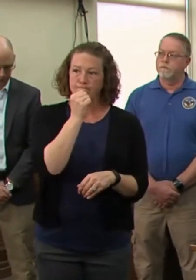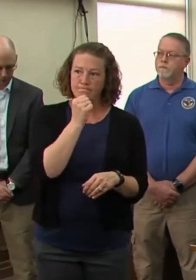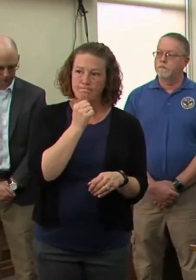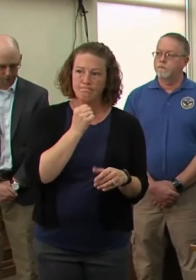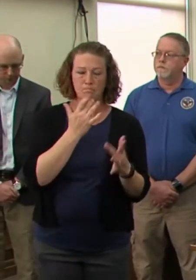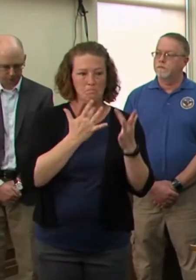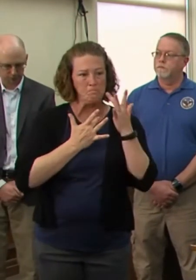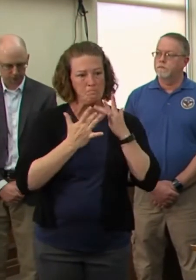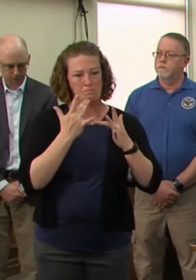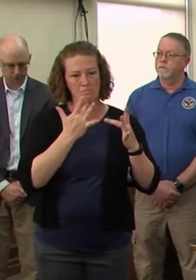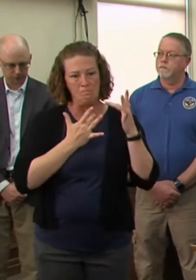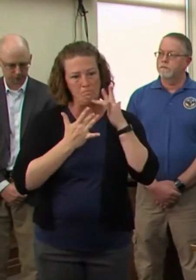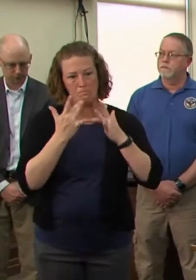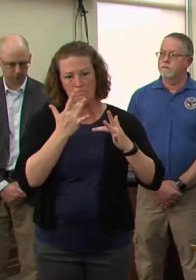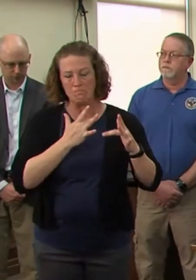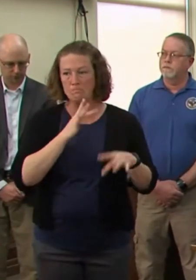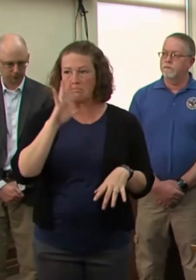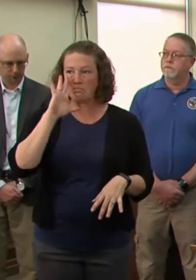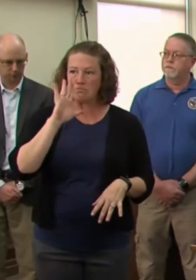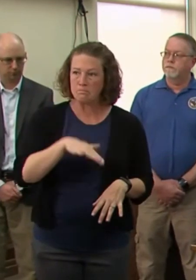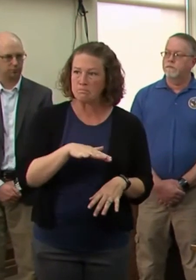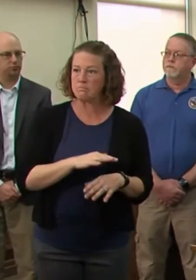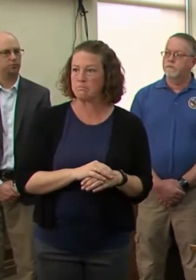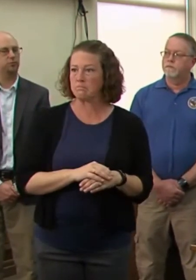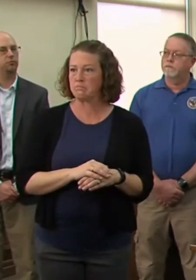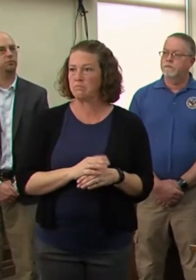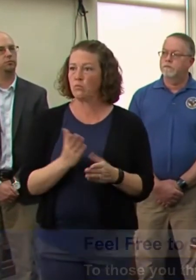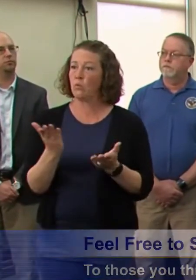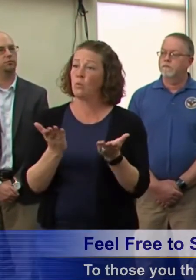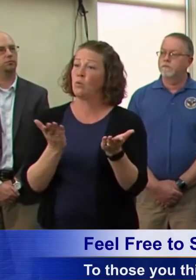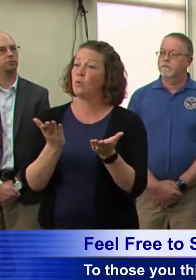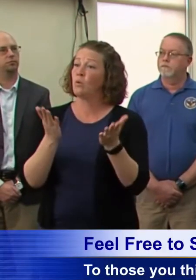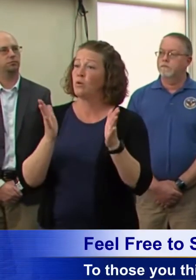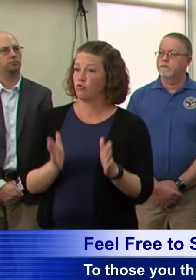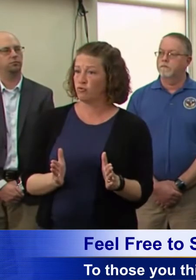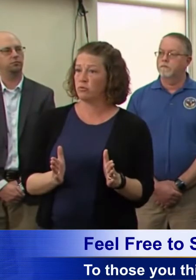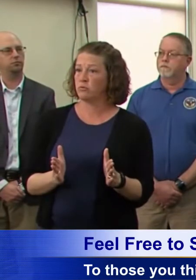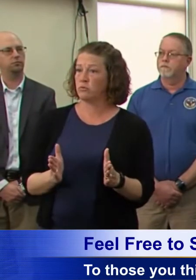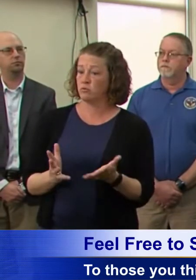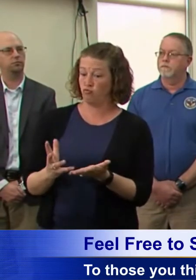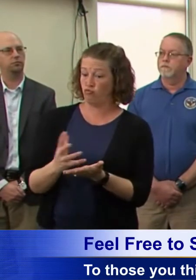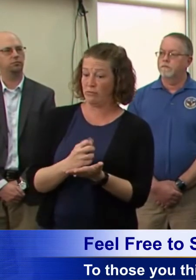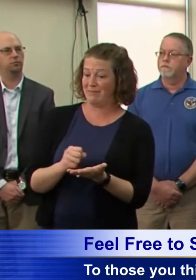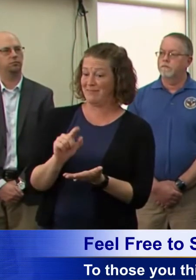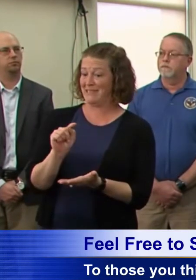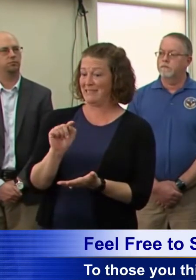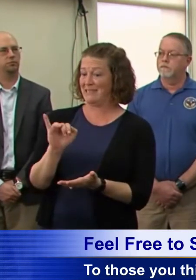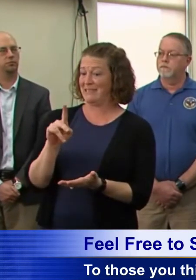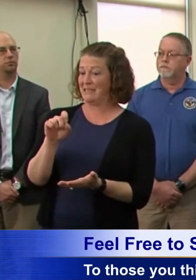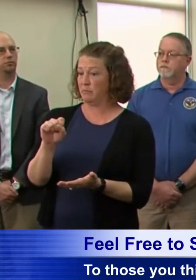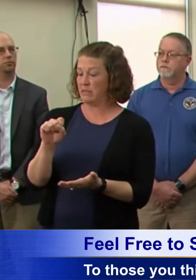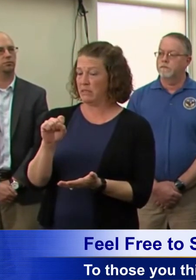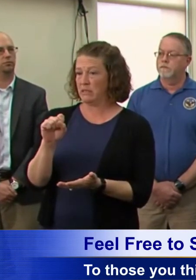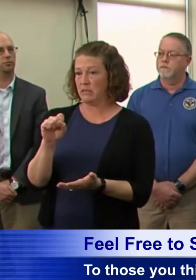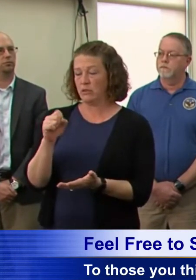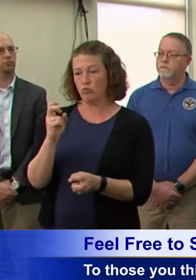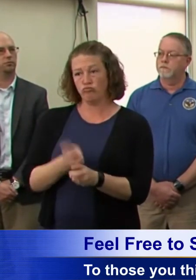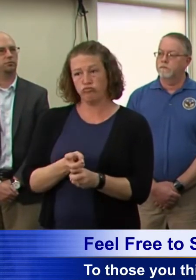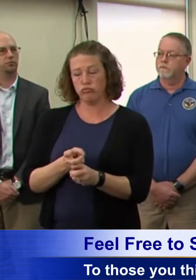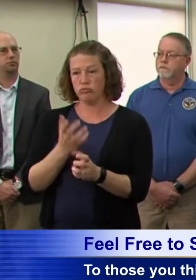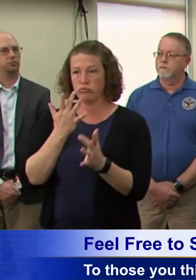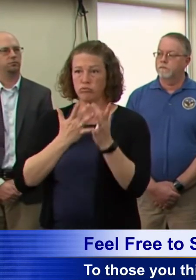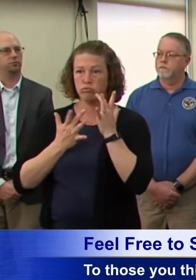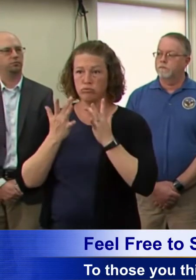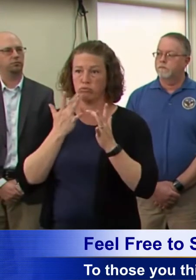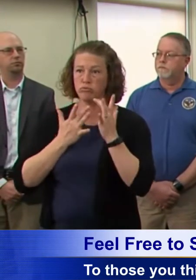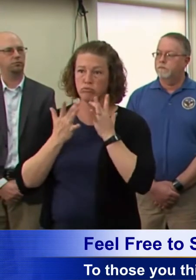they're not open. Um, the tipped workers, um, uh, suffer not having the opportunity. So I, people are making sacrifices